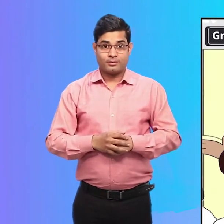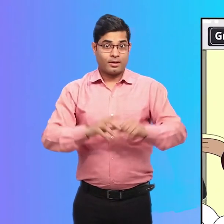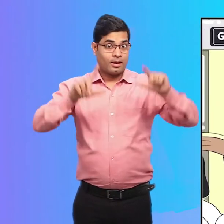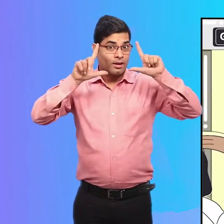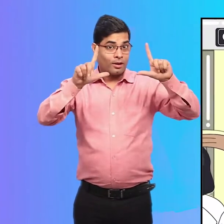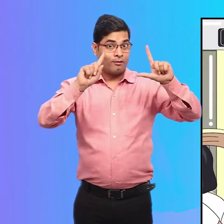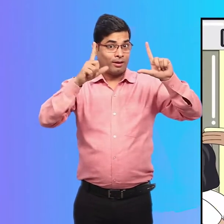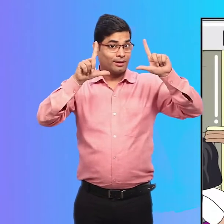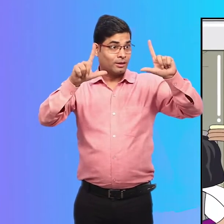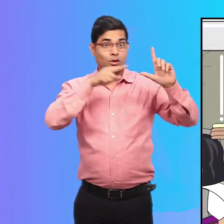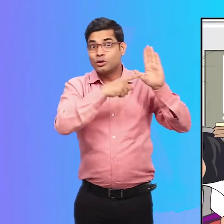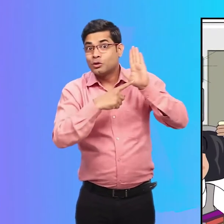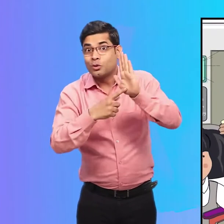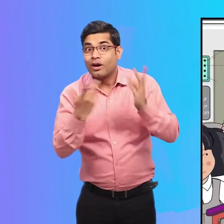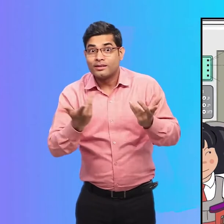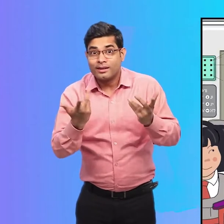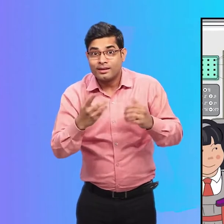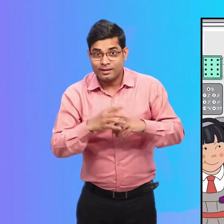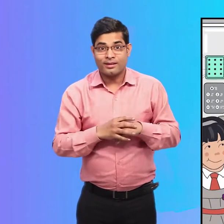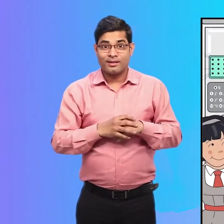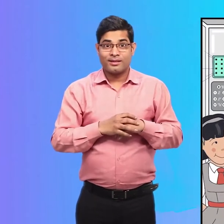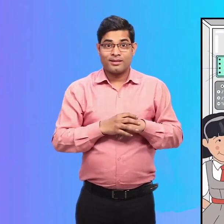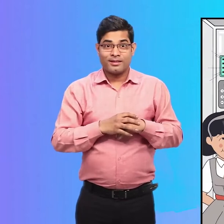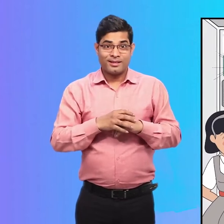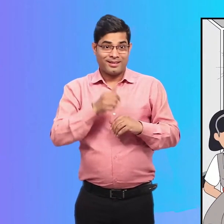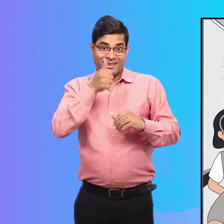The first picture shows all of them inside the lift.